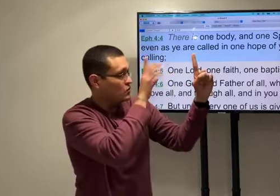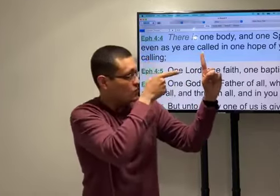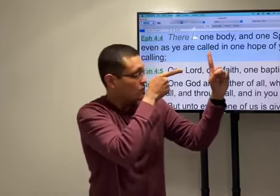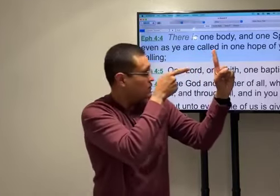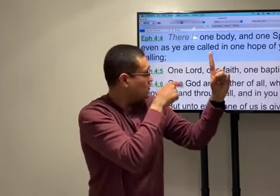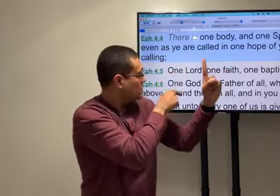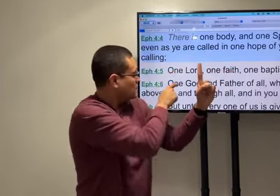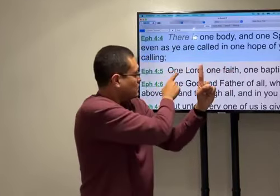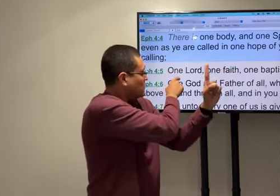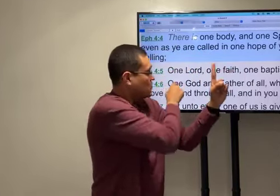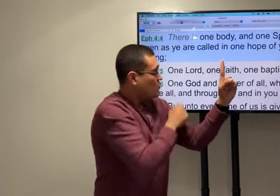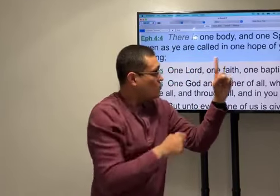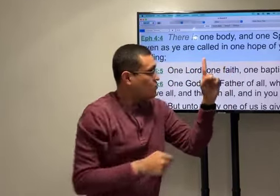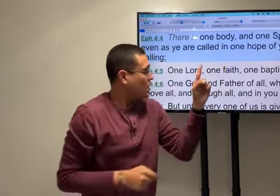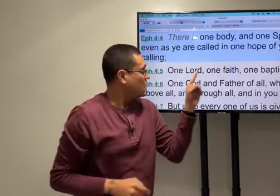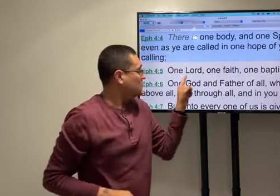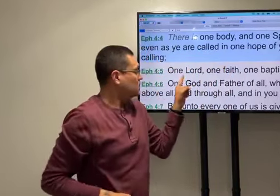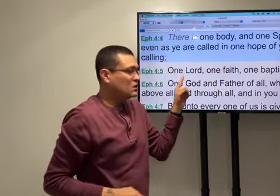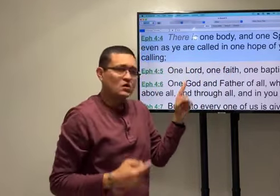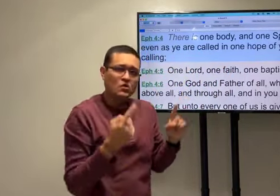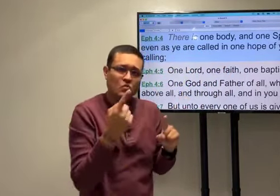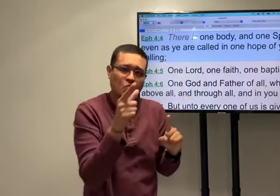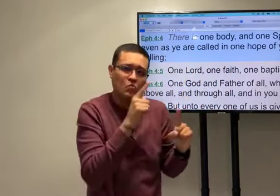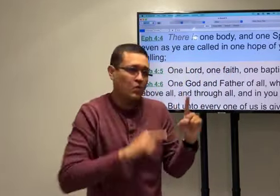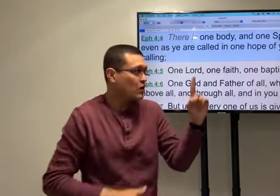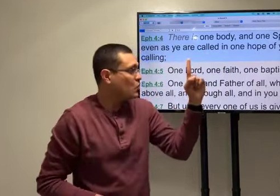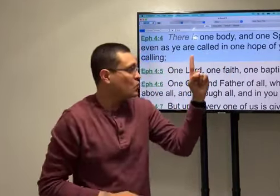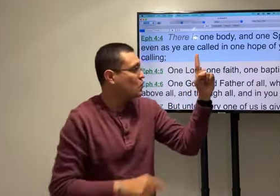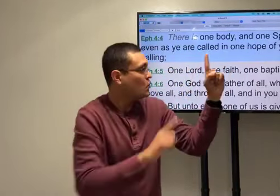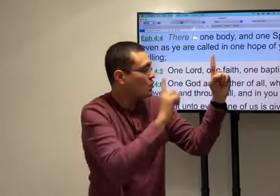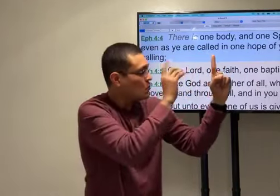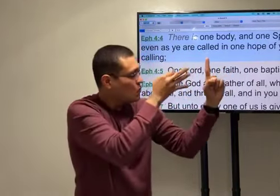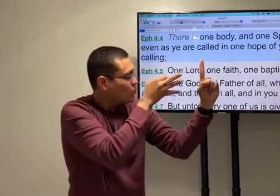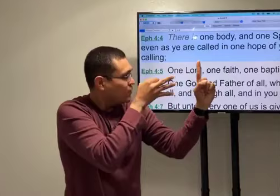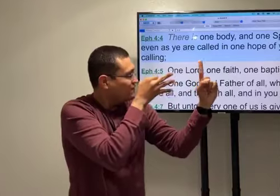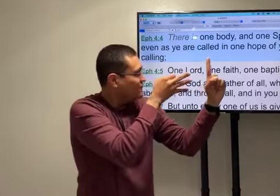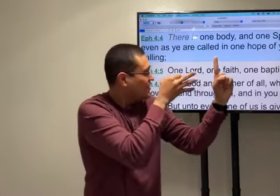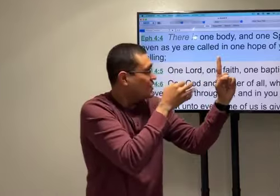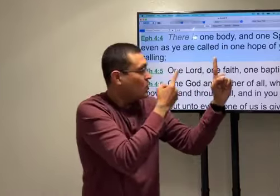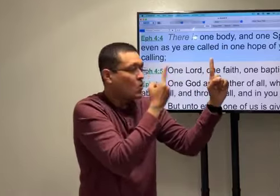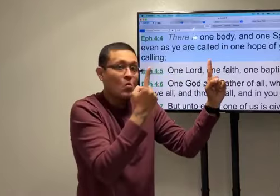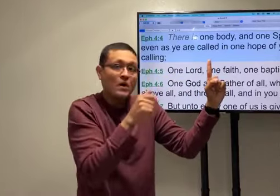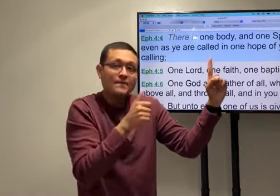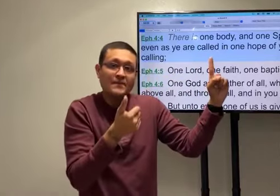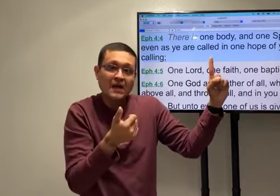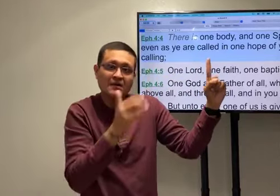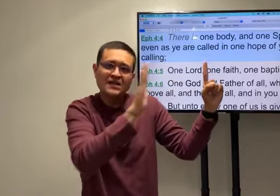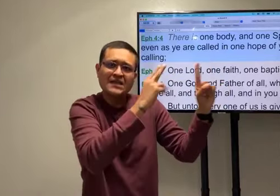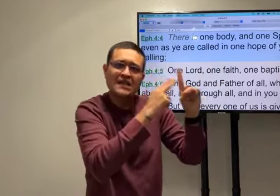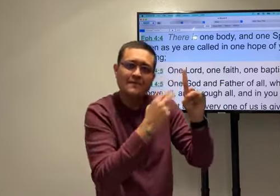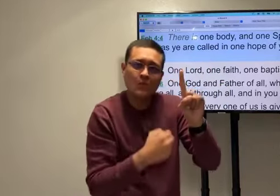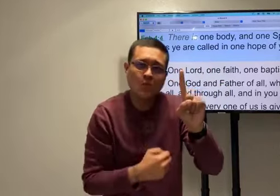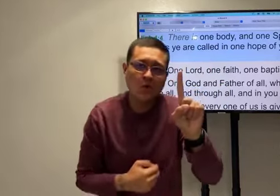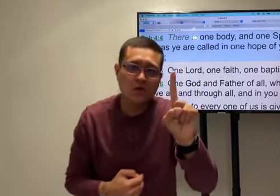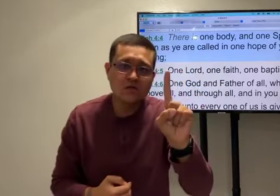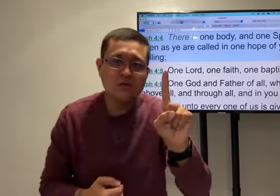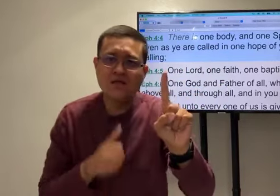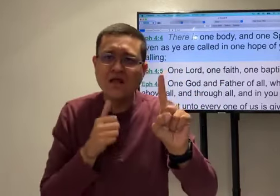Even as you are called in one hope of your calling. One Lord. One faith. One baptism.